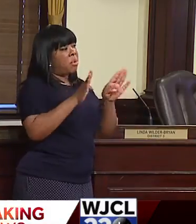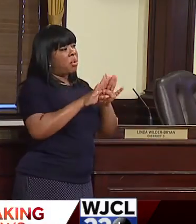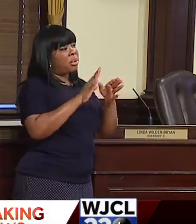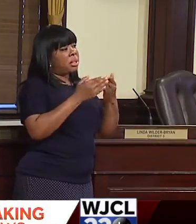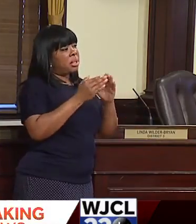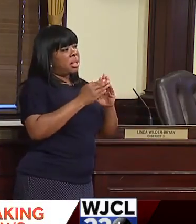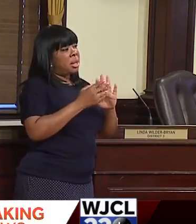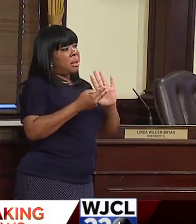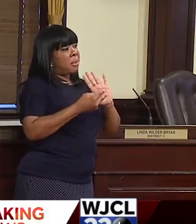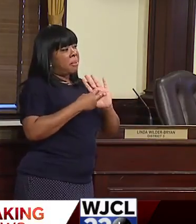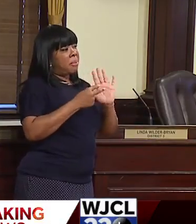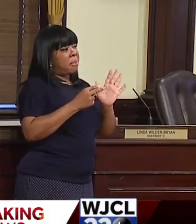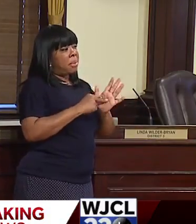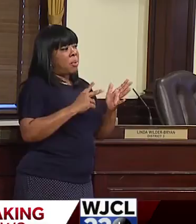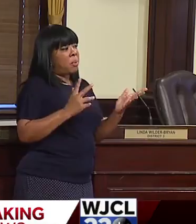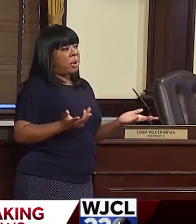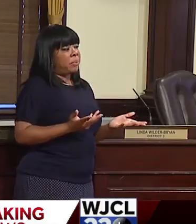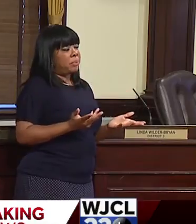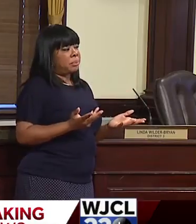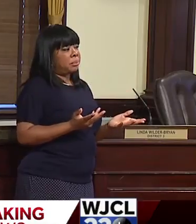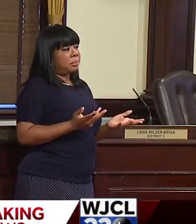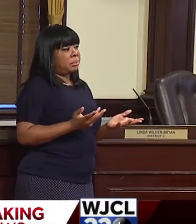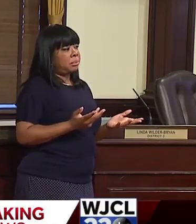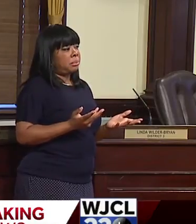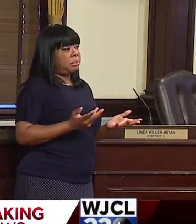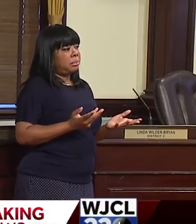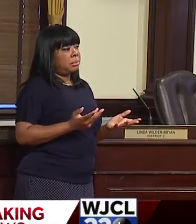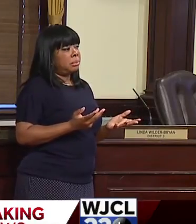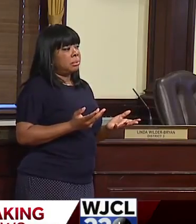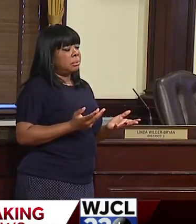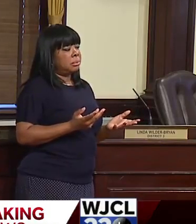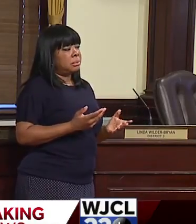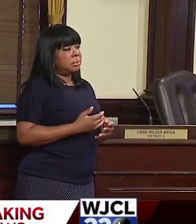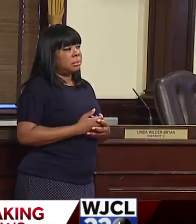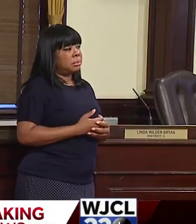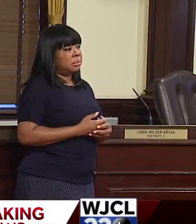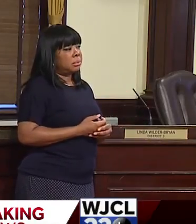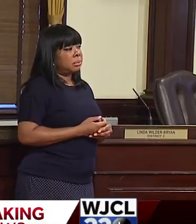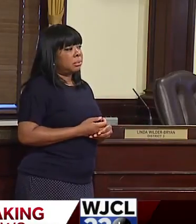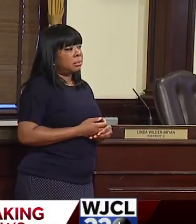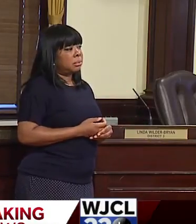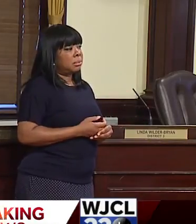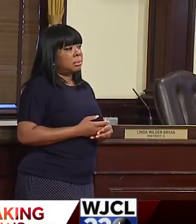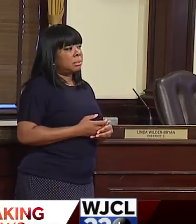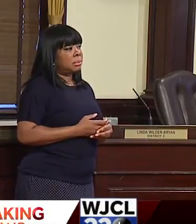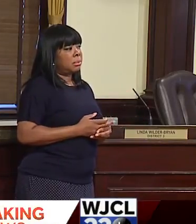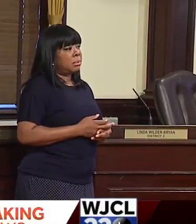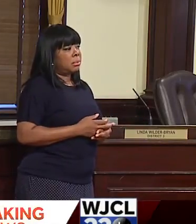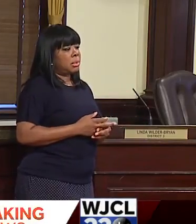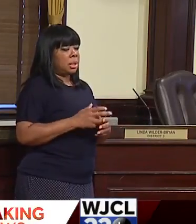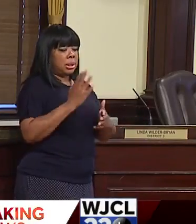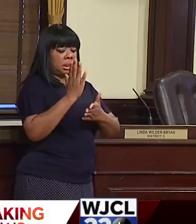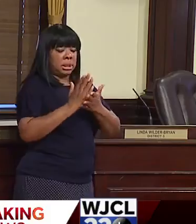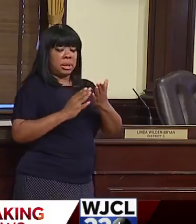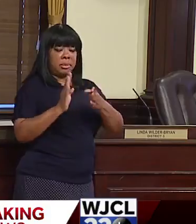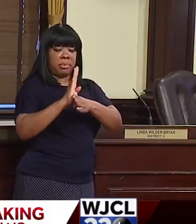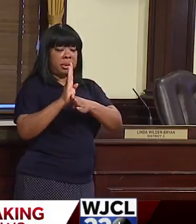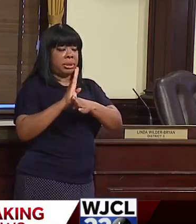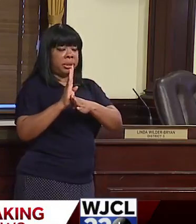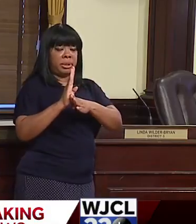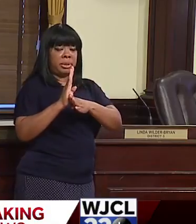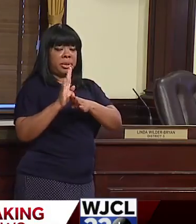also could mean, uh, and very likely will mean that some businesses will not survive it.